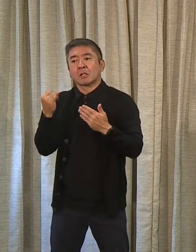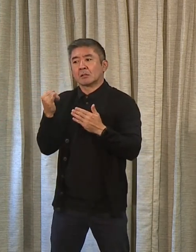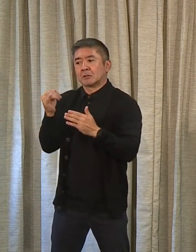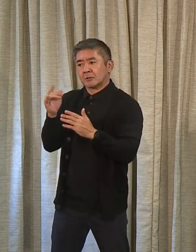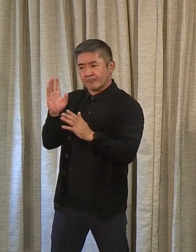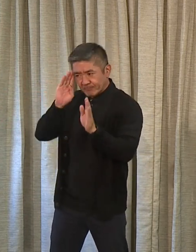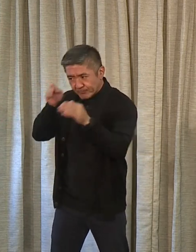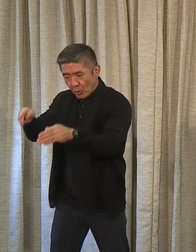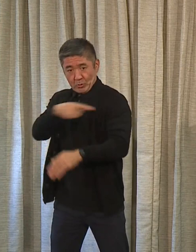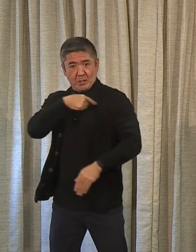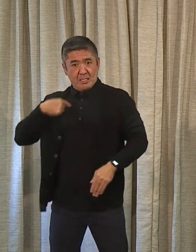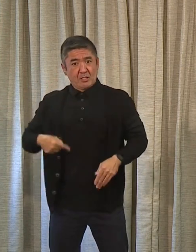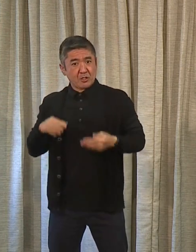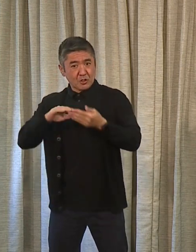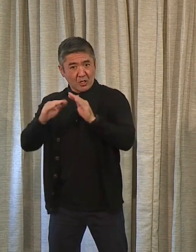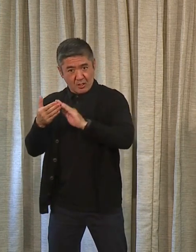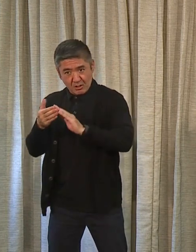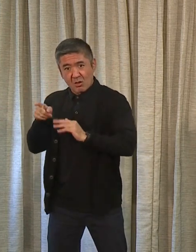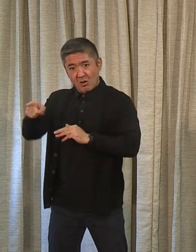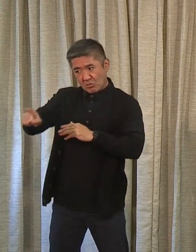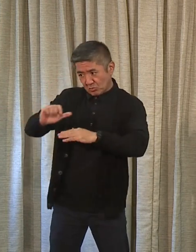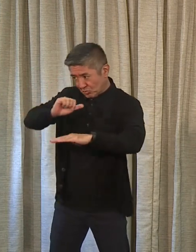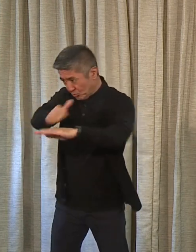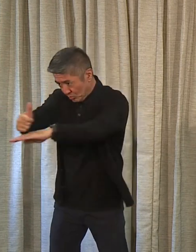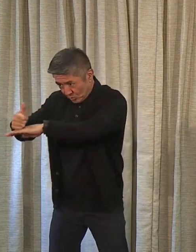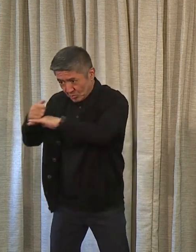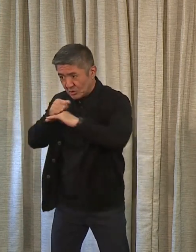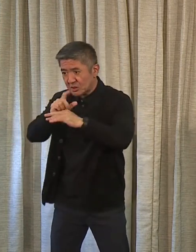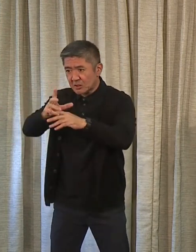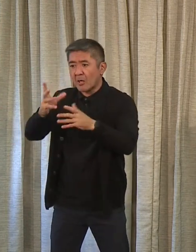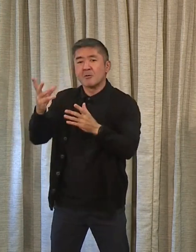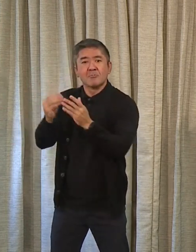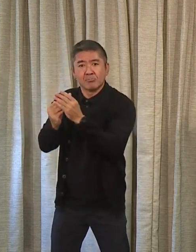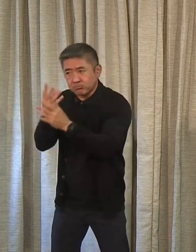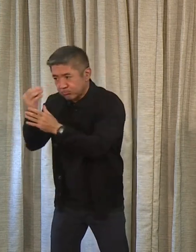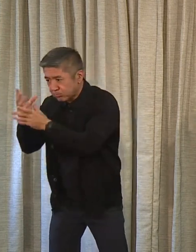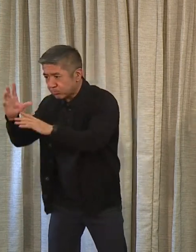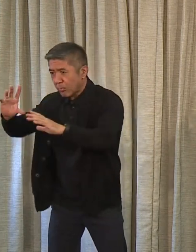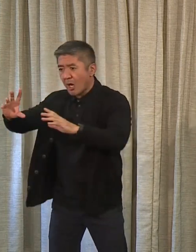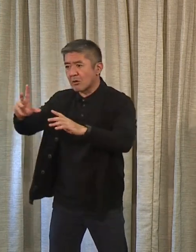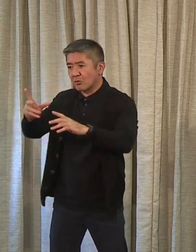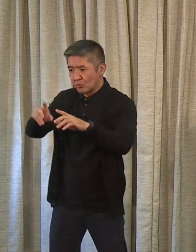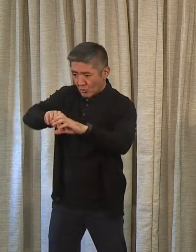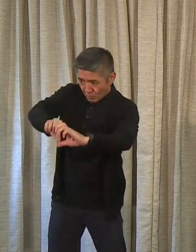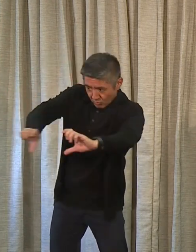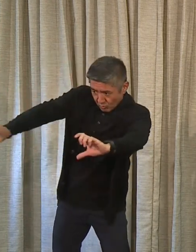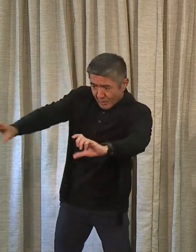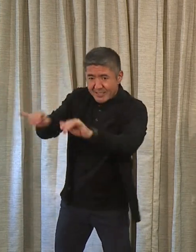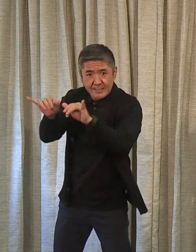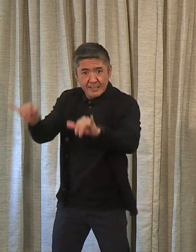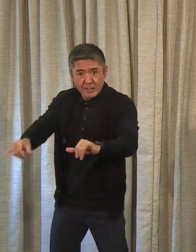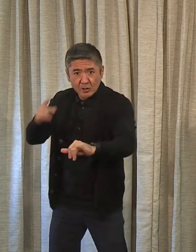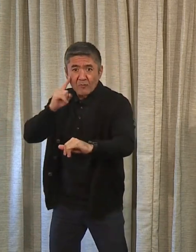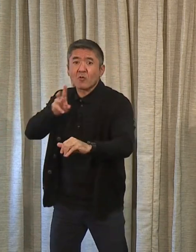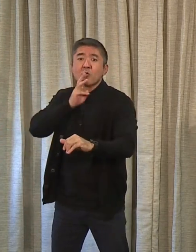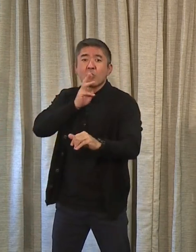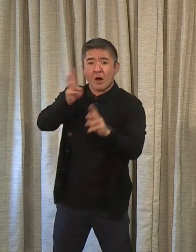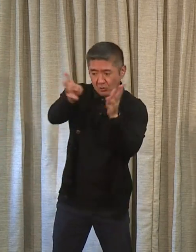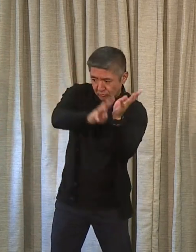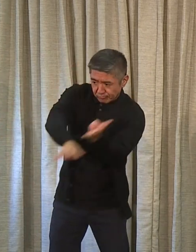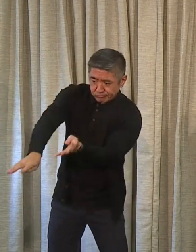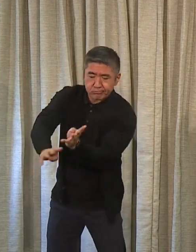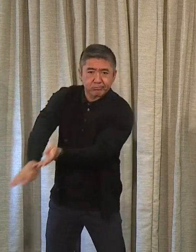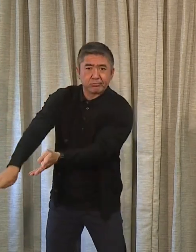Chinatown where we're putting in pervious materials also to infiltrate groundwater. We have a